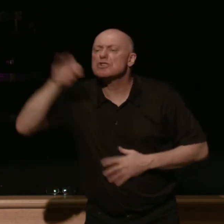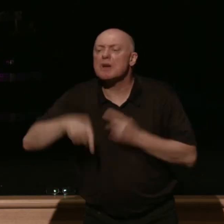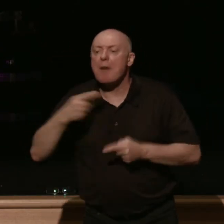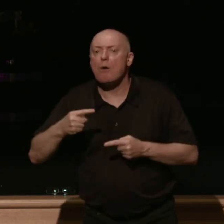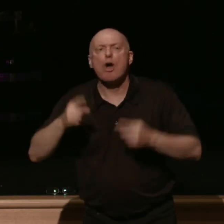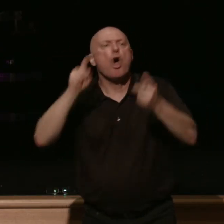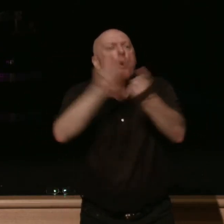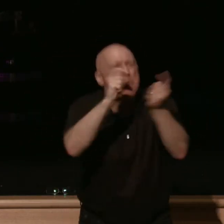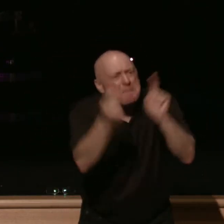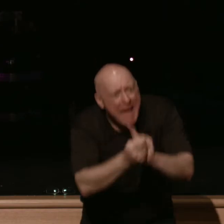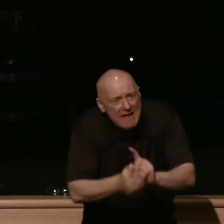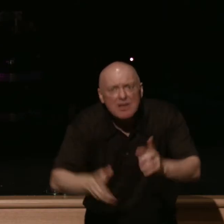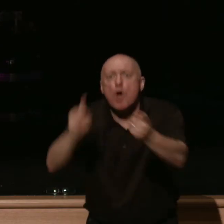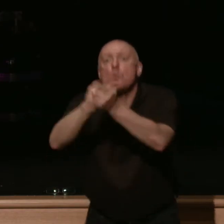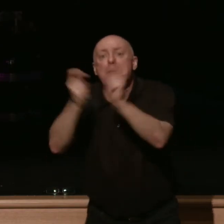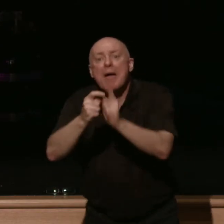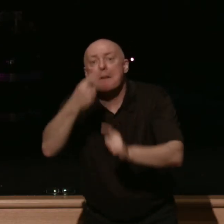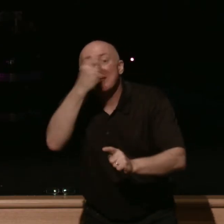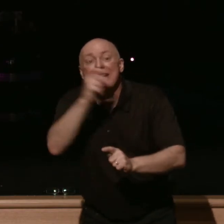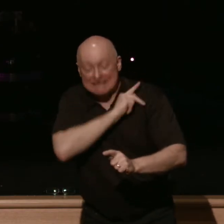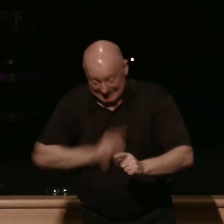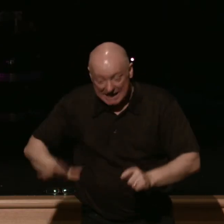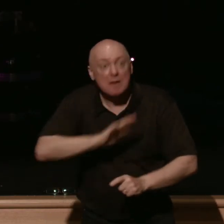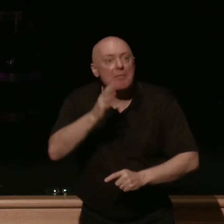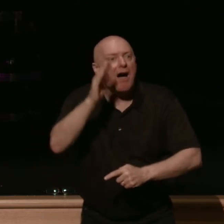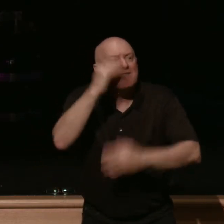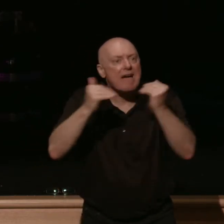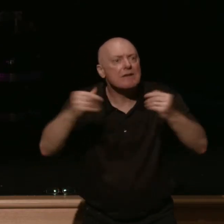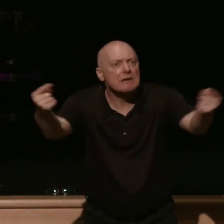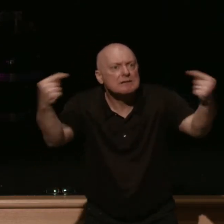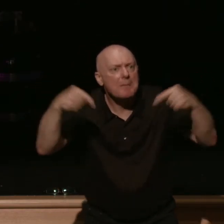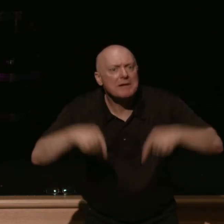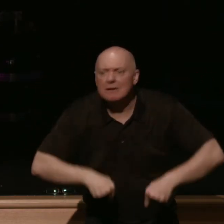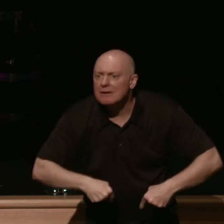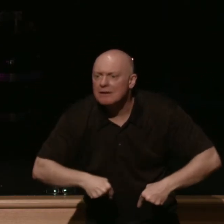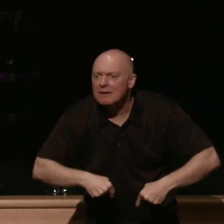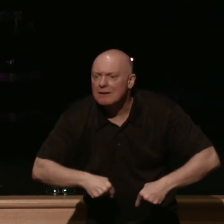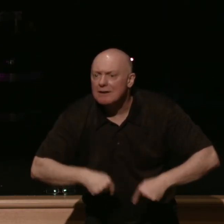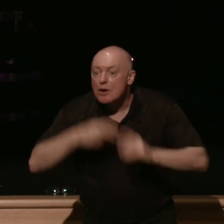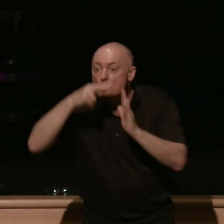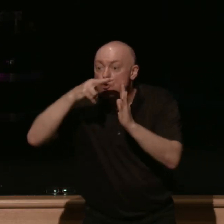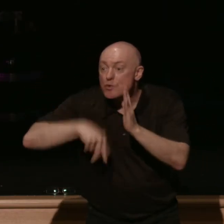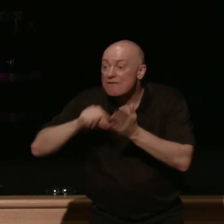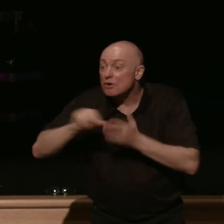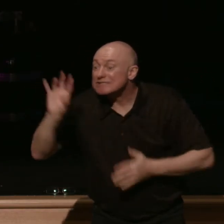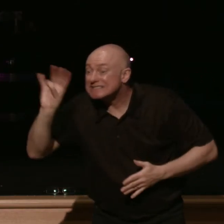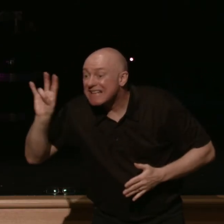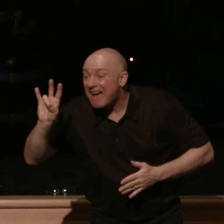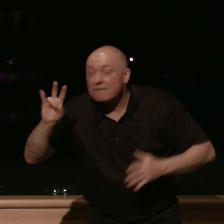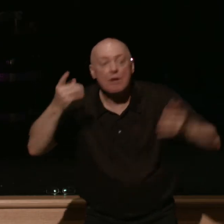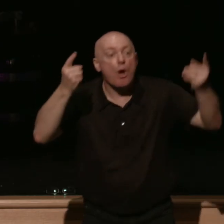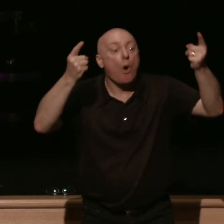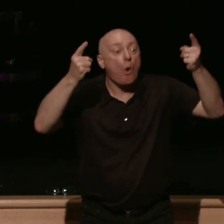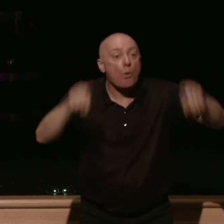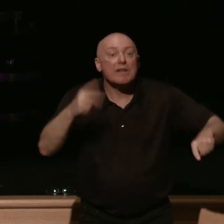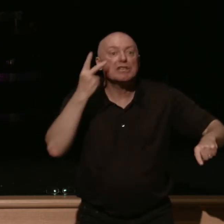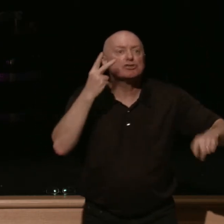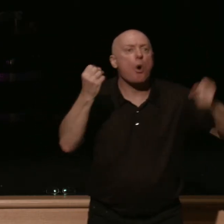repent for the kingdom of heaven is at hand i'll look down at verse 7 but when he saw many of the pharisees and